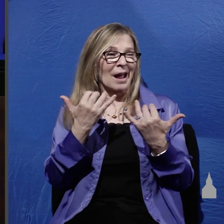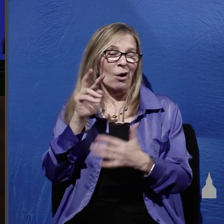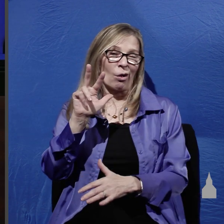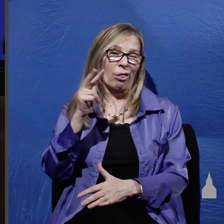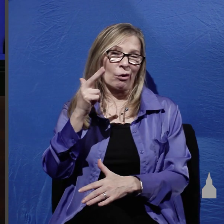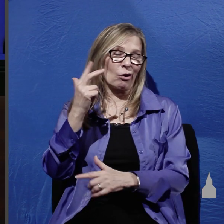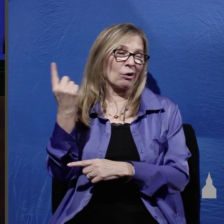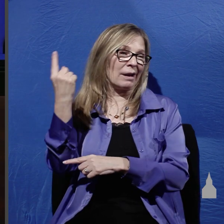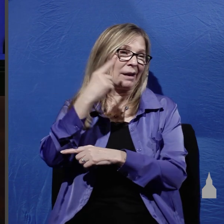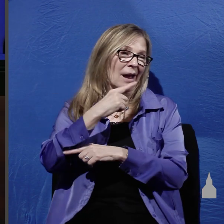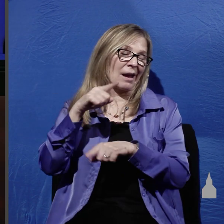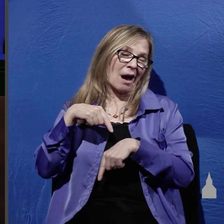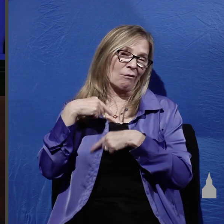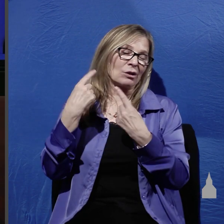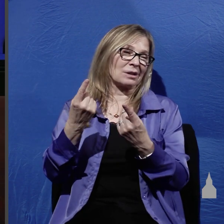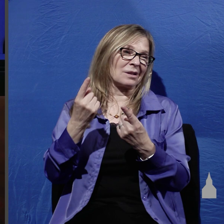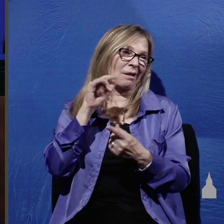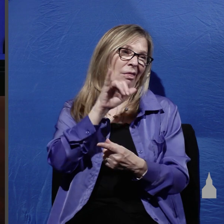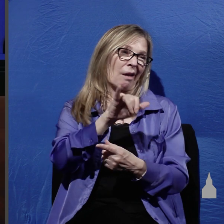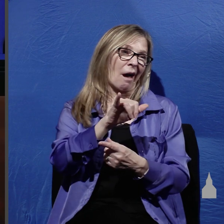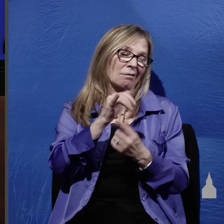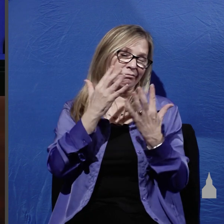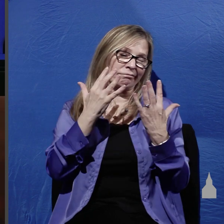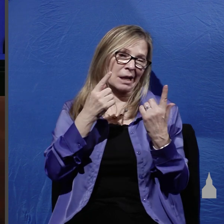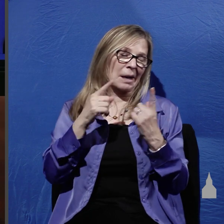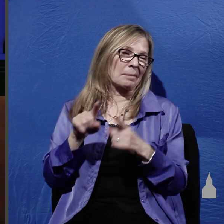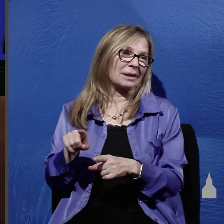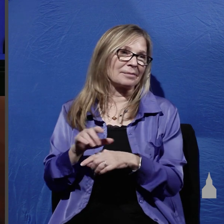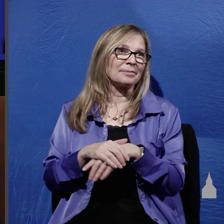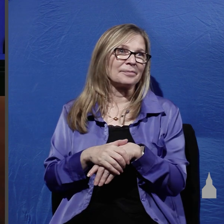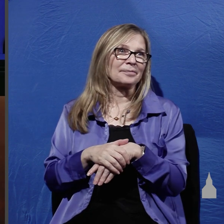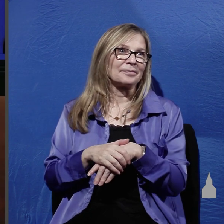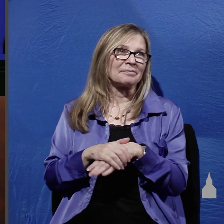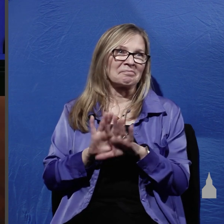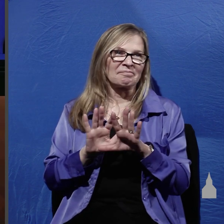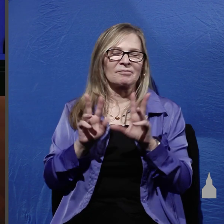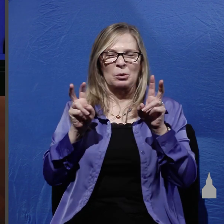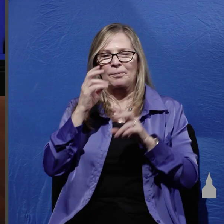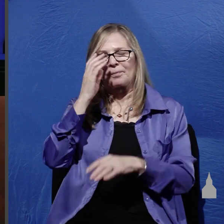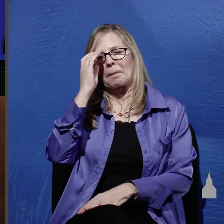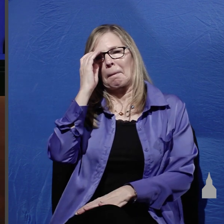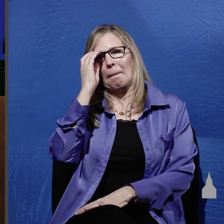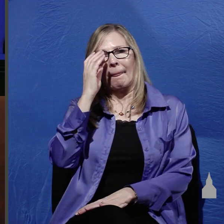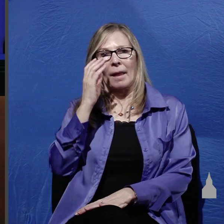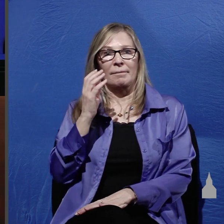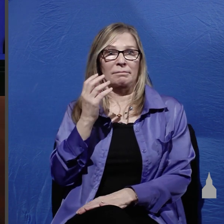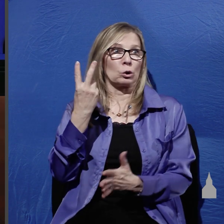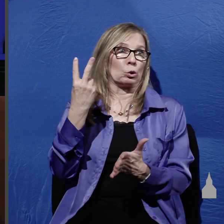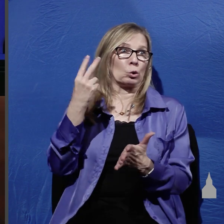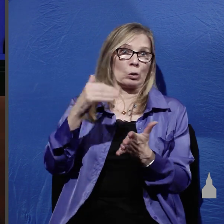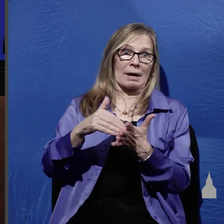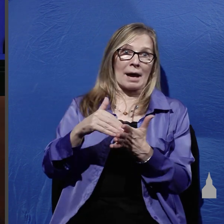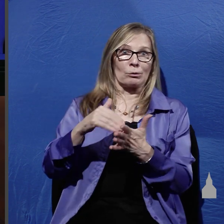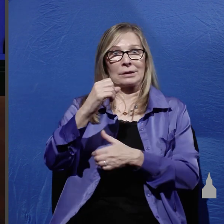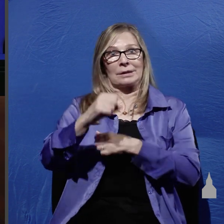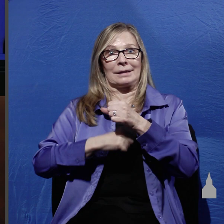things happened now I don't think 2,000 years removed from from this event I don't think we can fully appreciate the